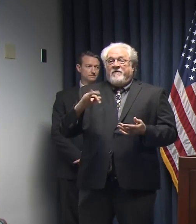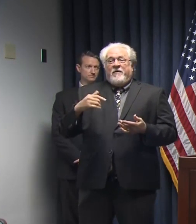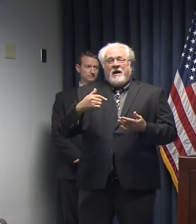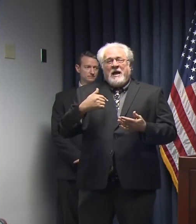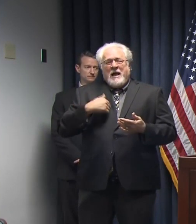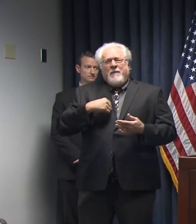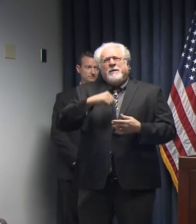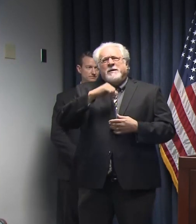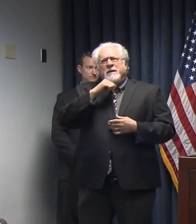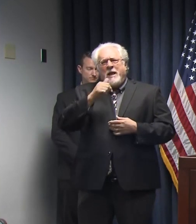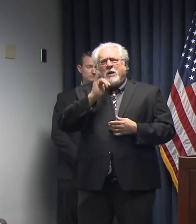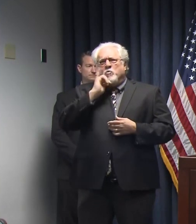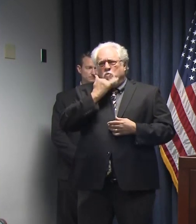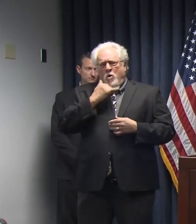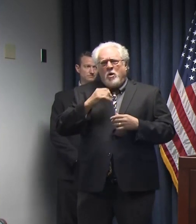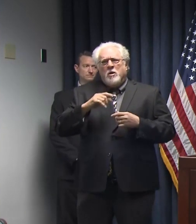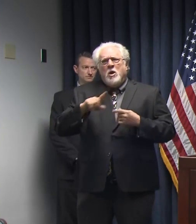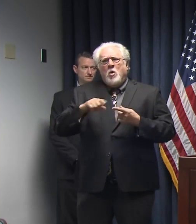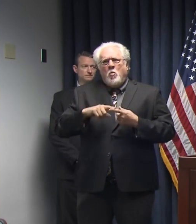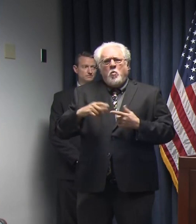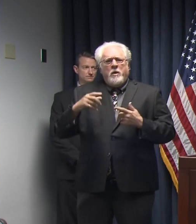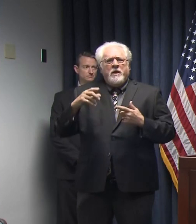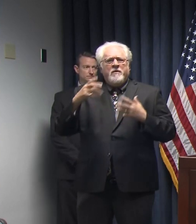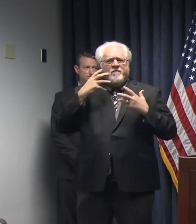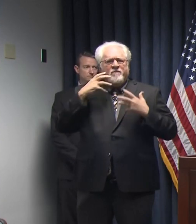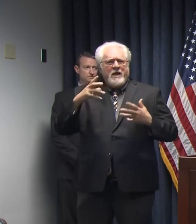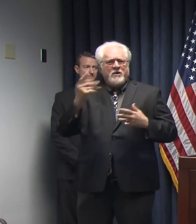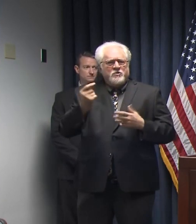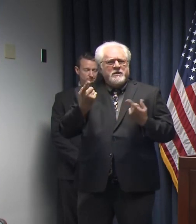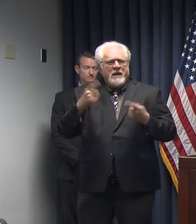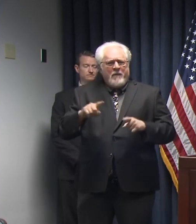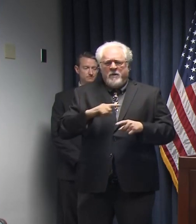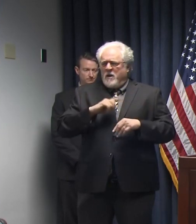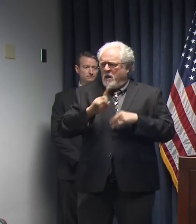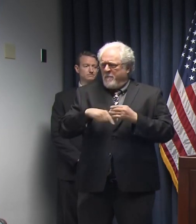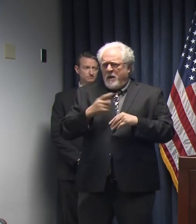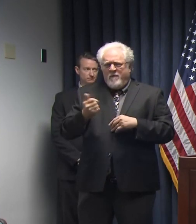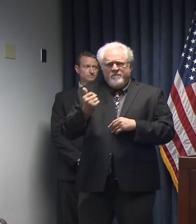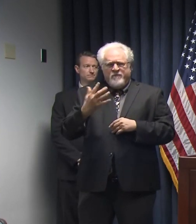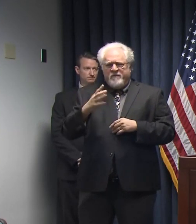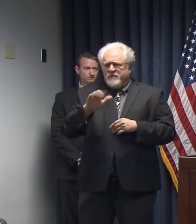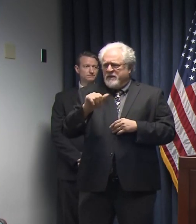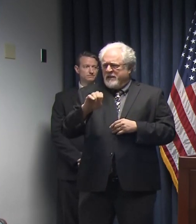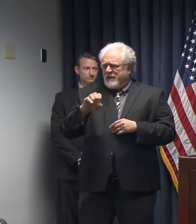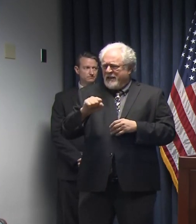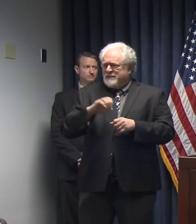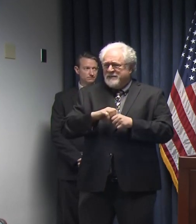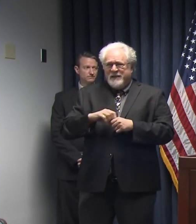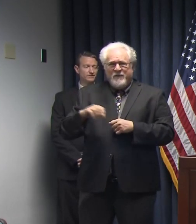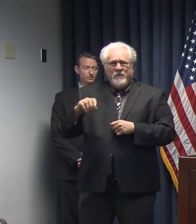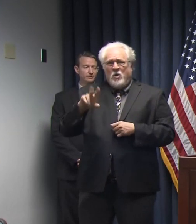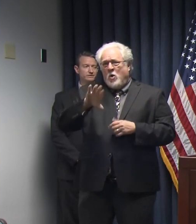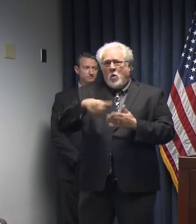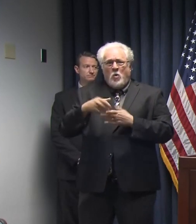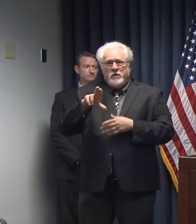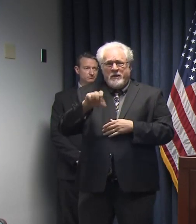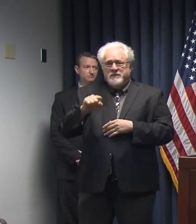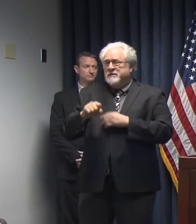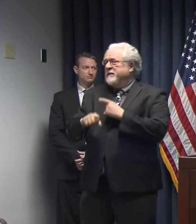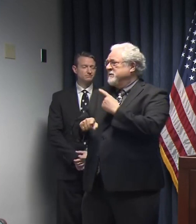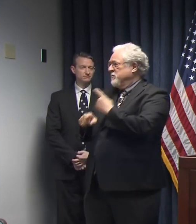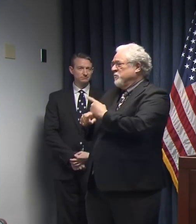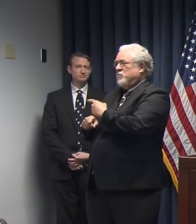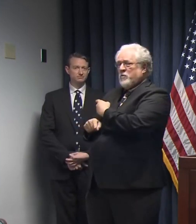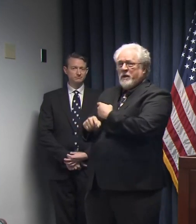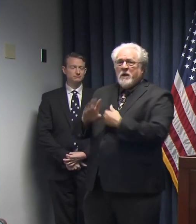not mistaken, at the time of Fat Tuesday, there were around 15 cases in the country, all of whom